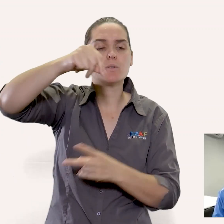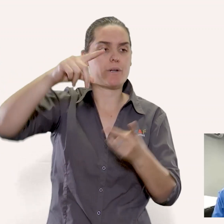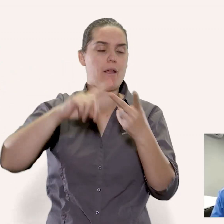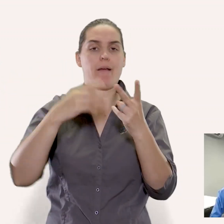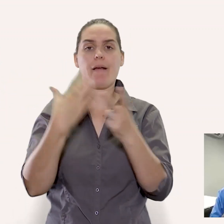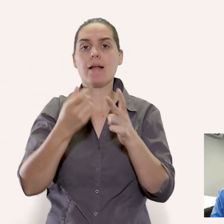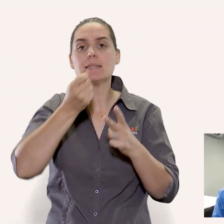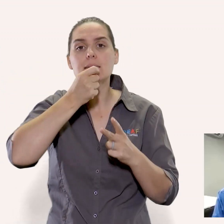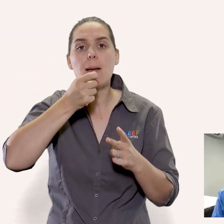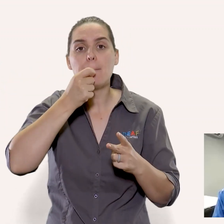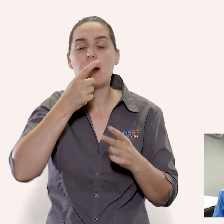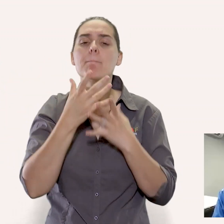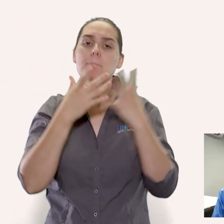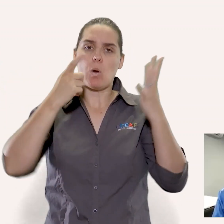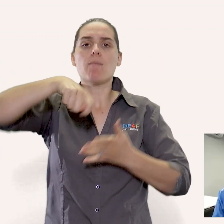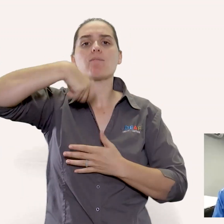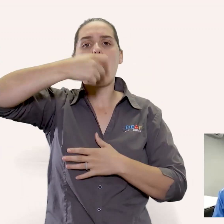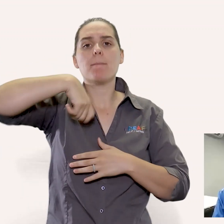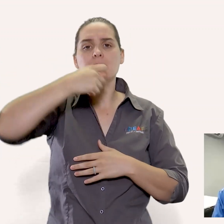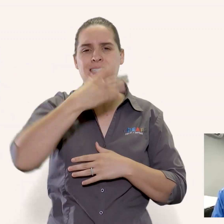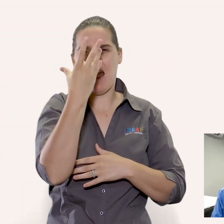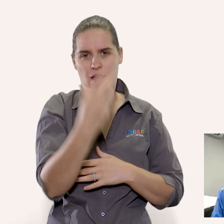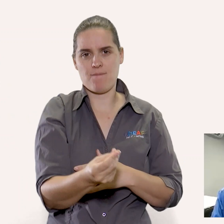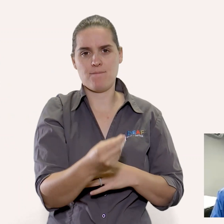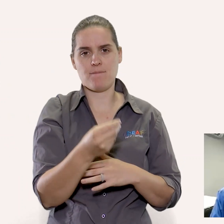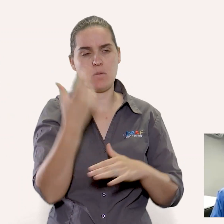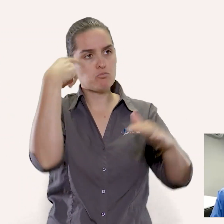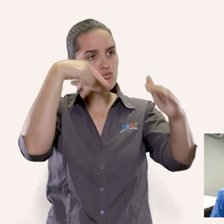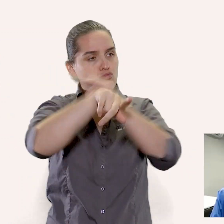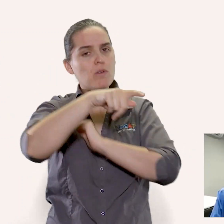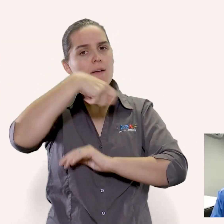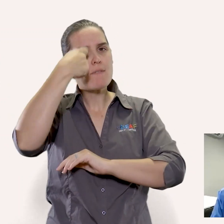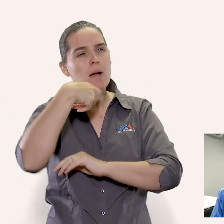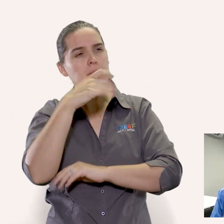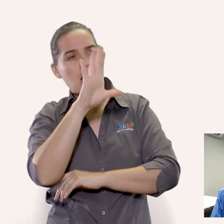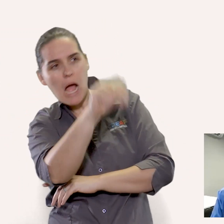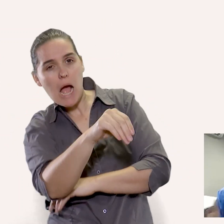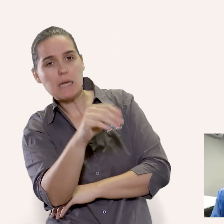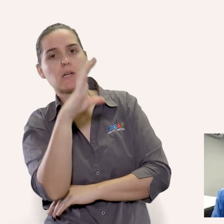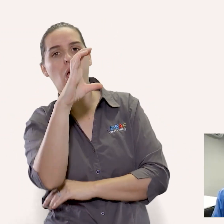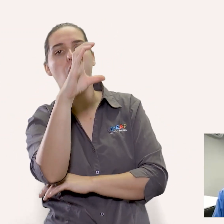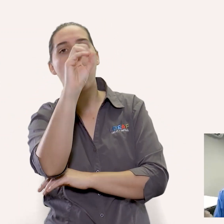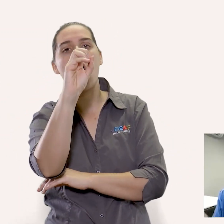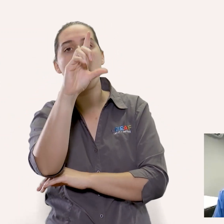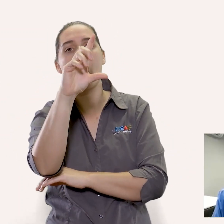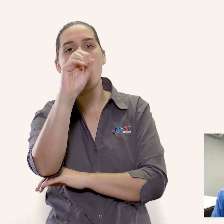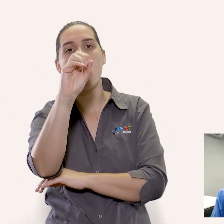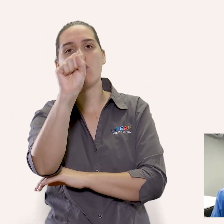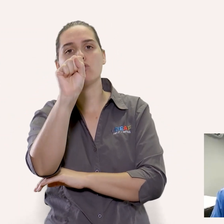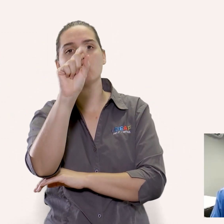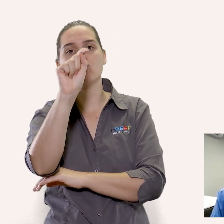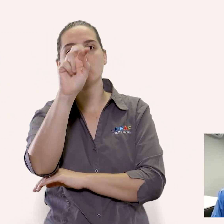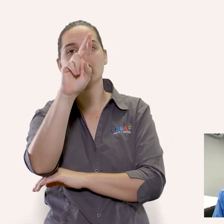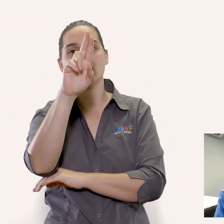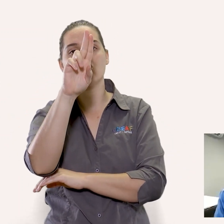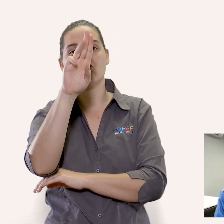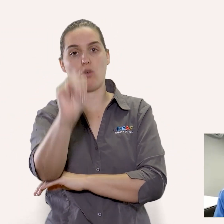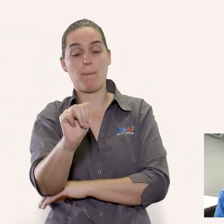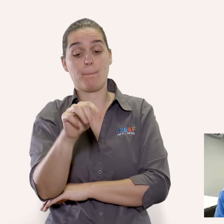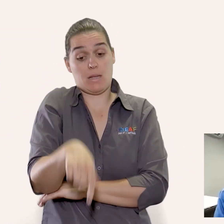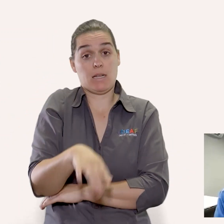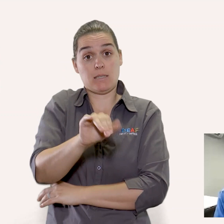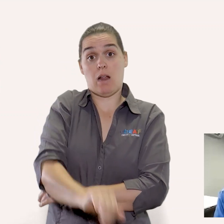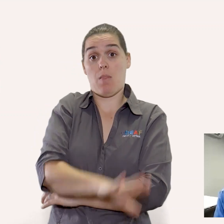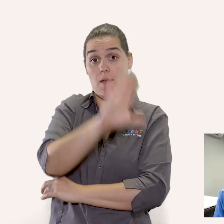powders you will find it in capsules in most pharmacies i can't comment on other countries outside south africa but i know here we have